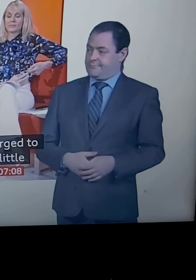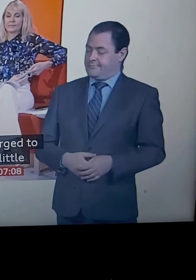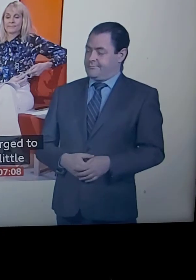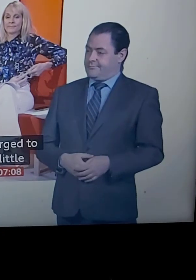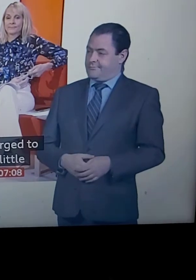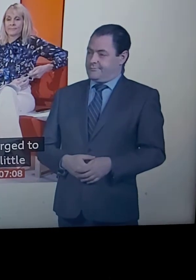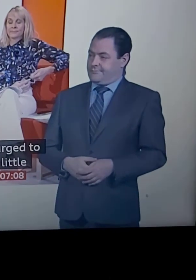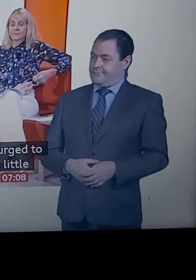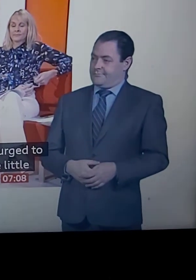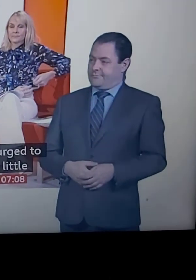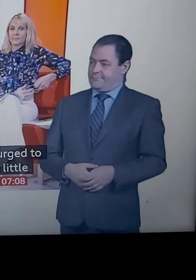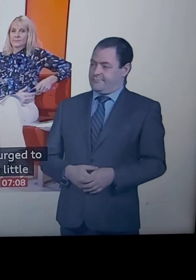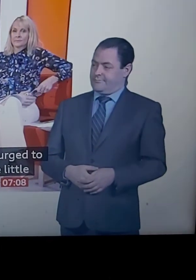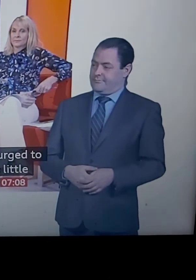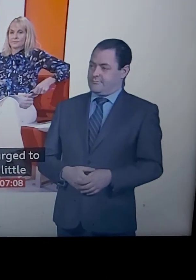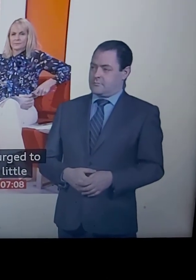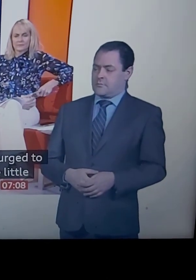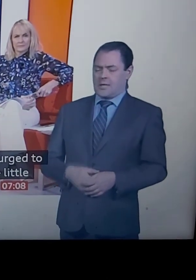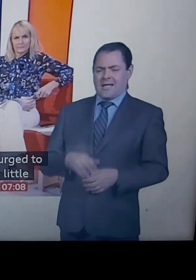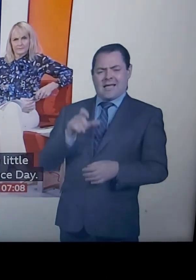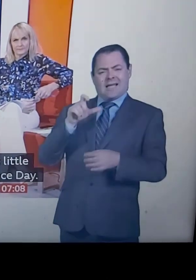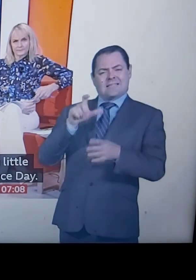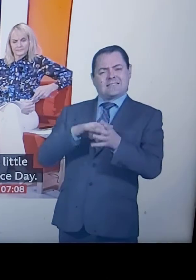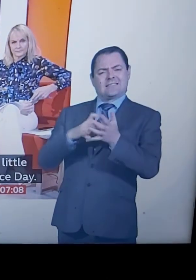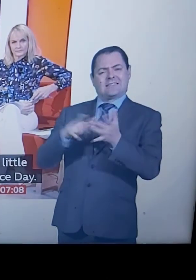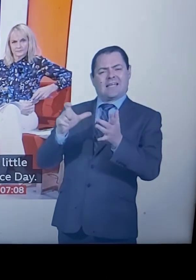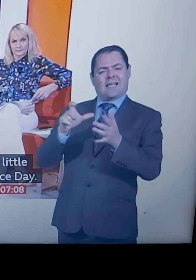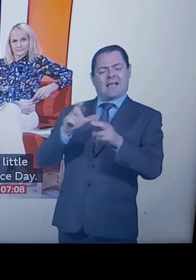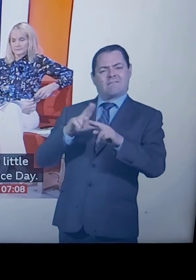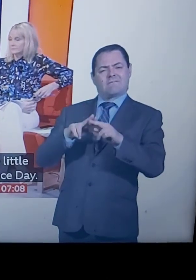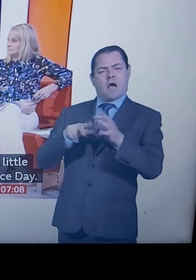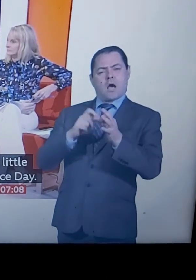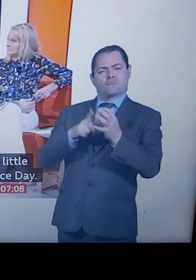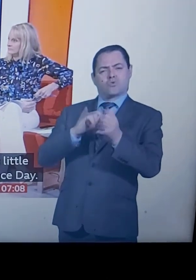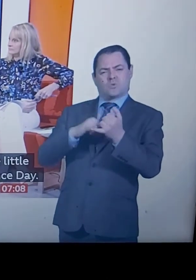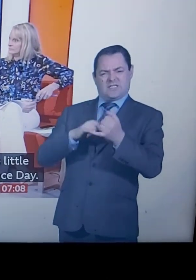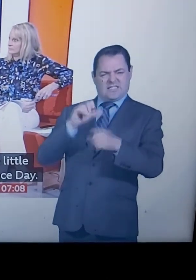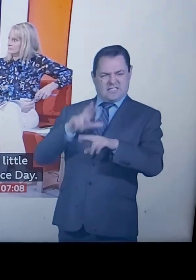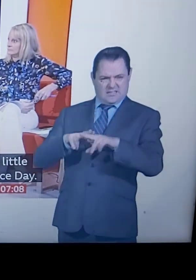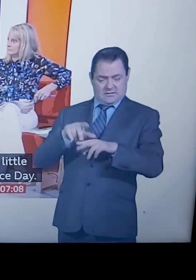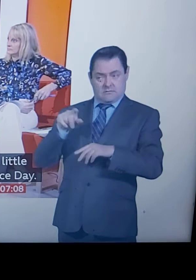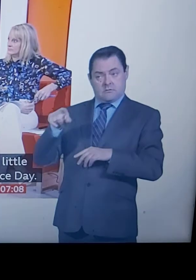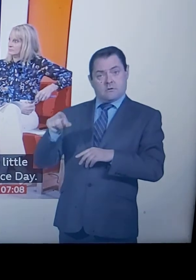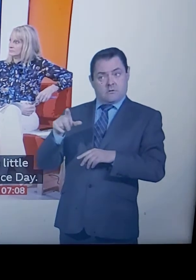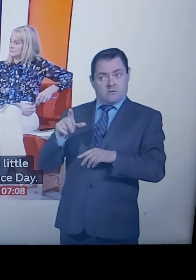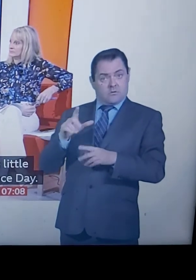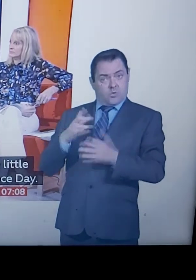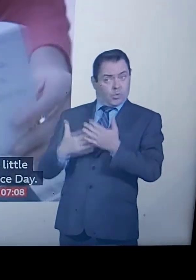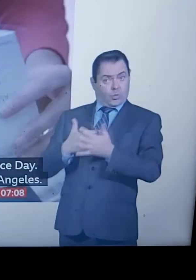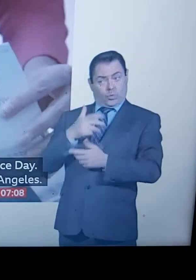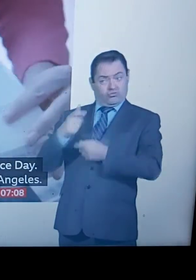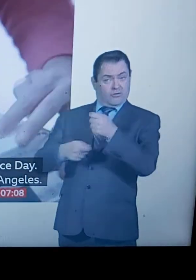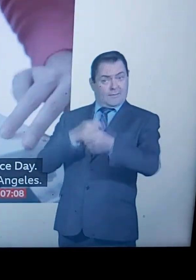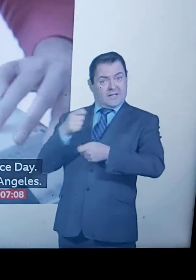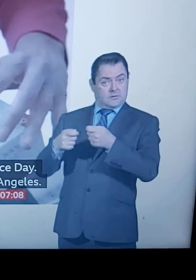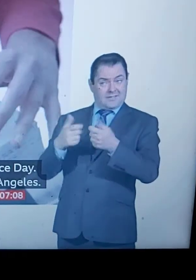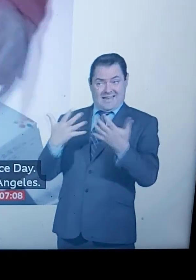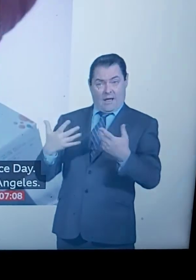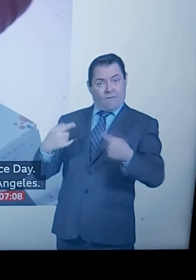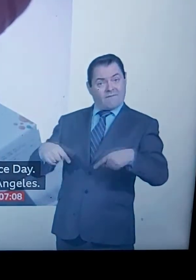Our new treatment for cystic fibrosis, described as truly life-changing, is being made available for NHS patients in England. Experts say